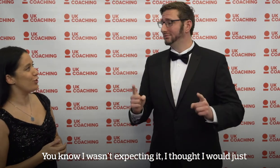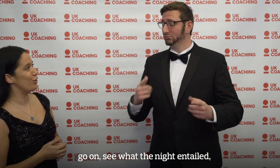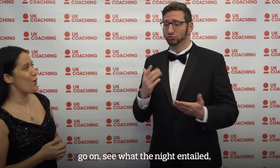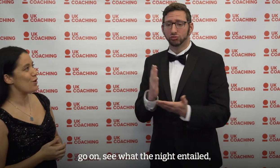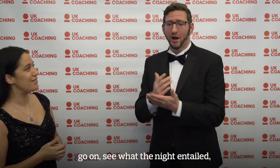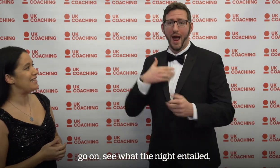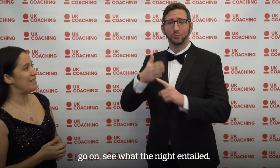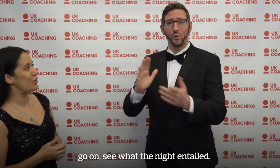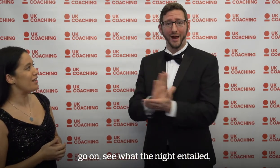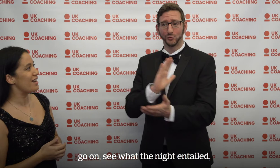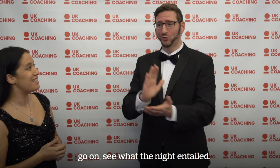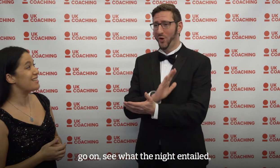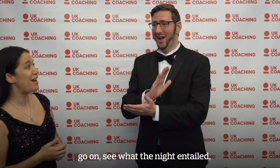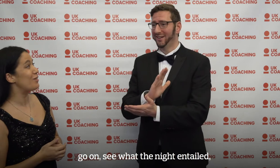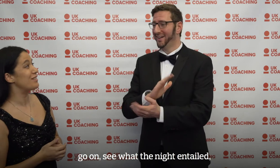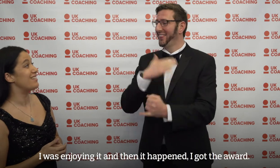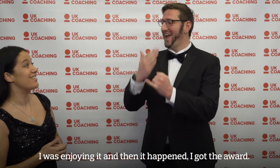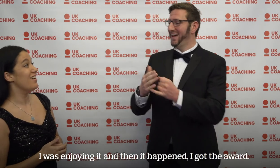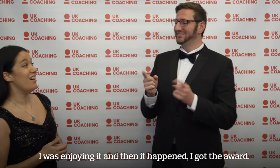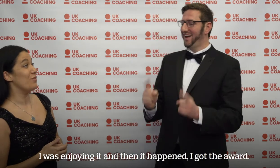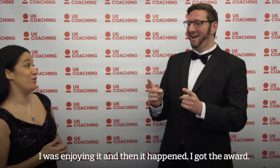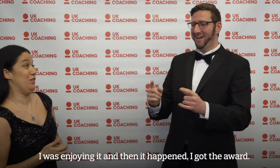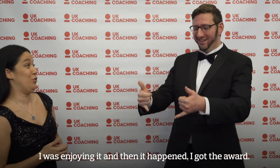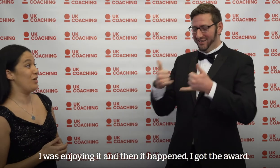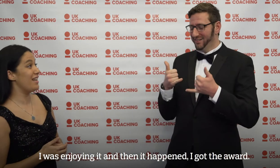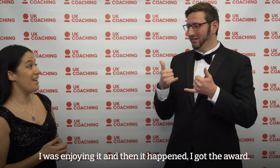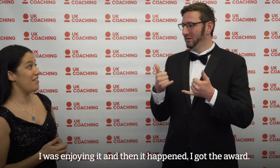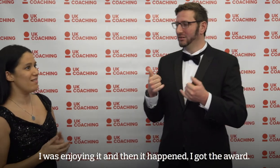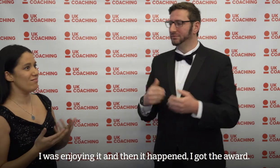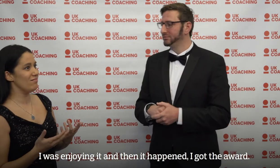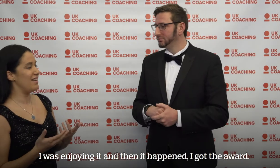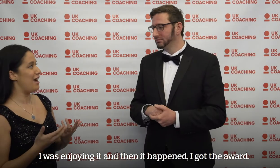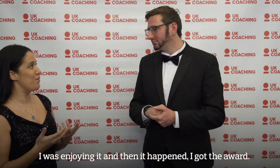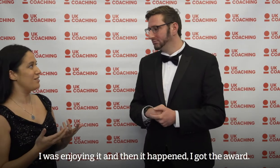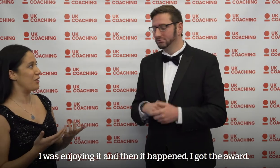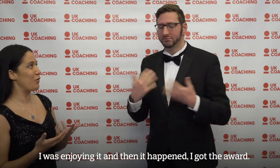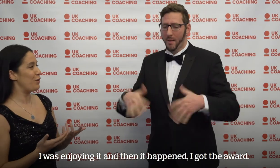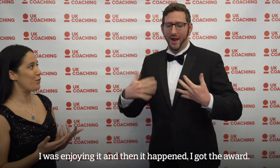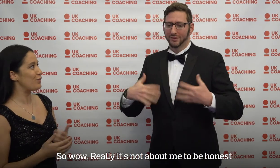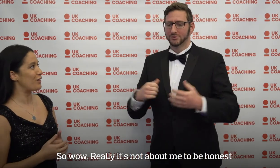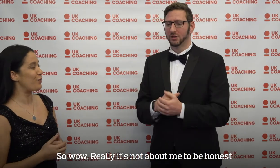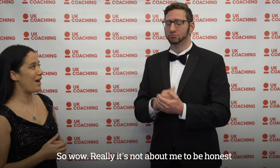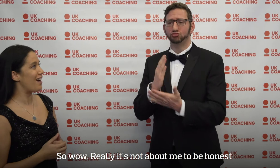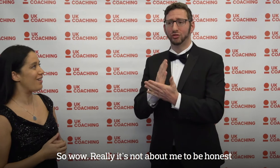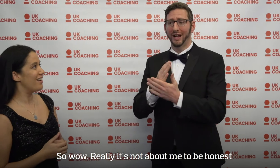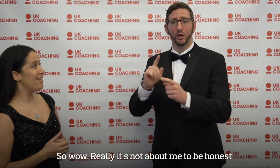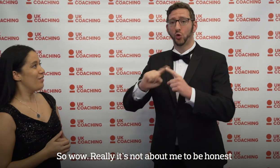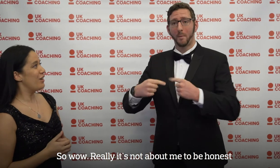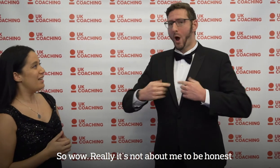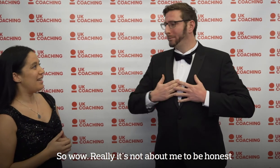just go on and see what the night entailed. I was enjoying it and then it happened. I got the award. So, wow, really,